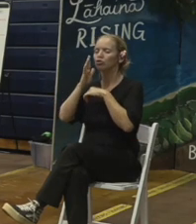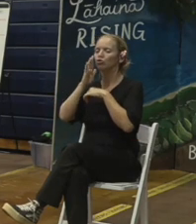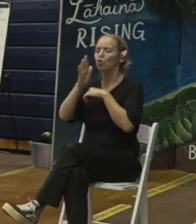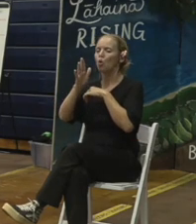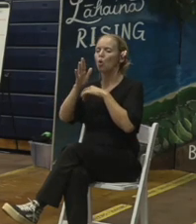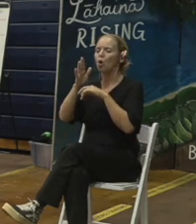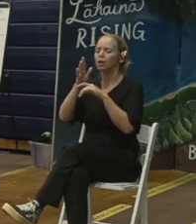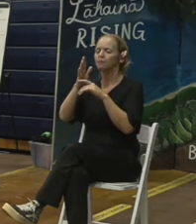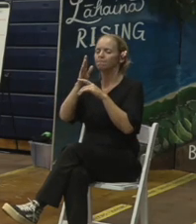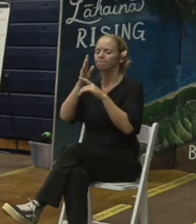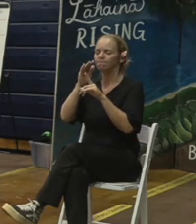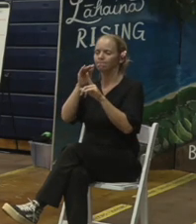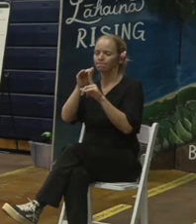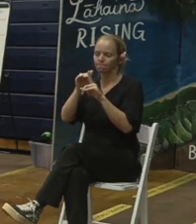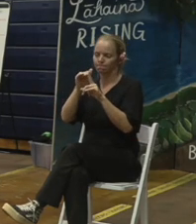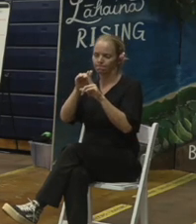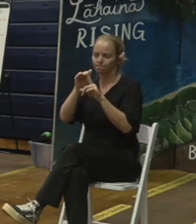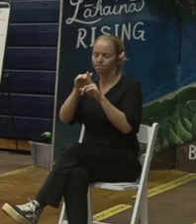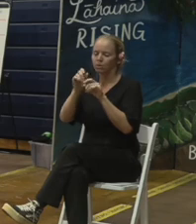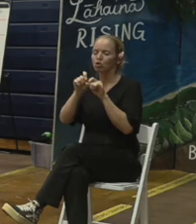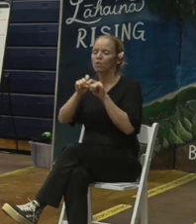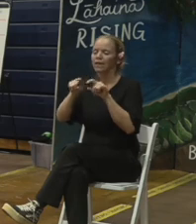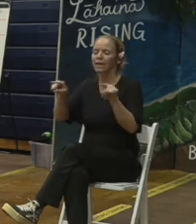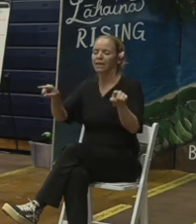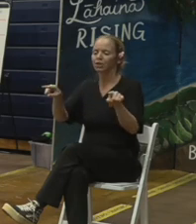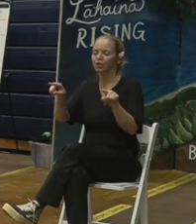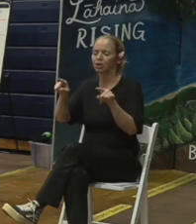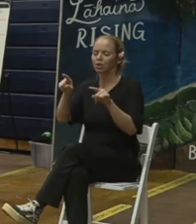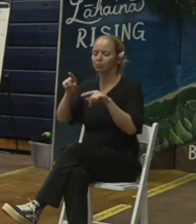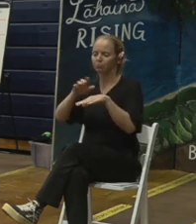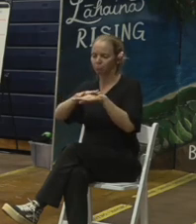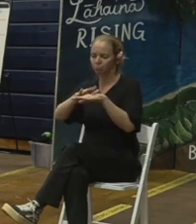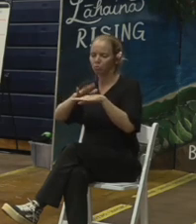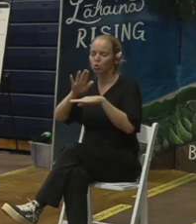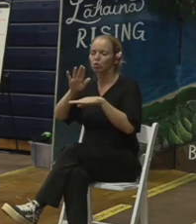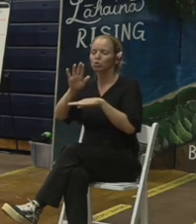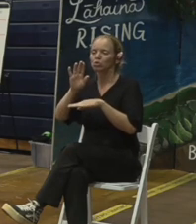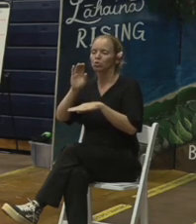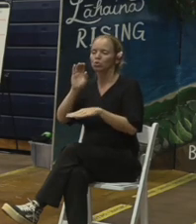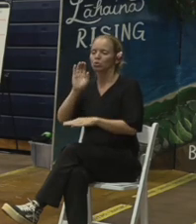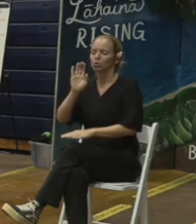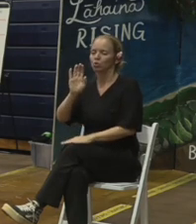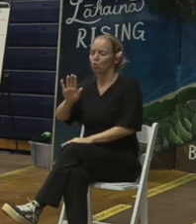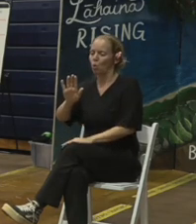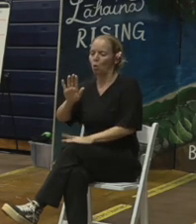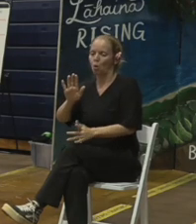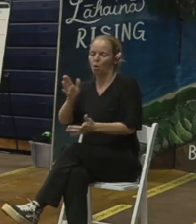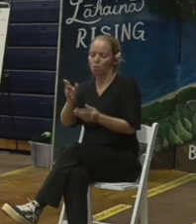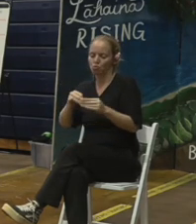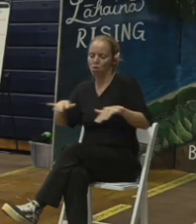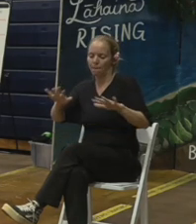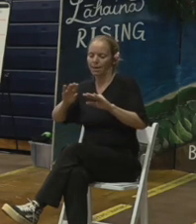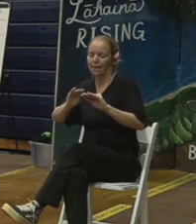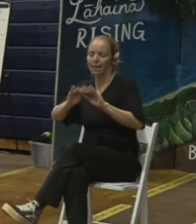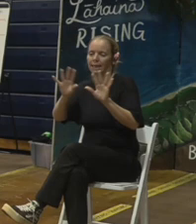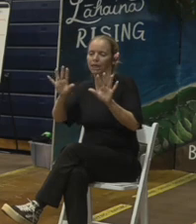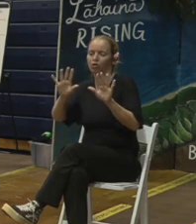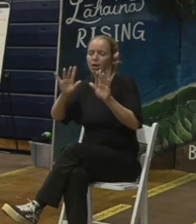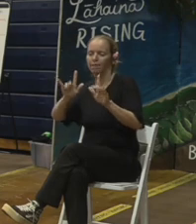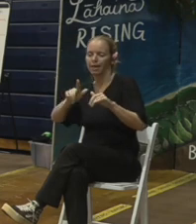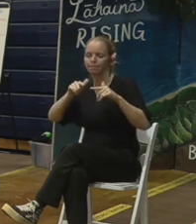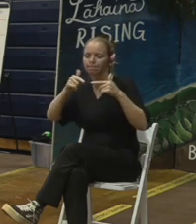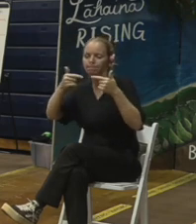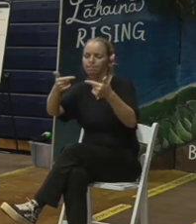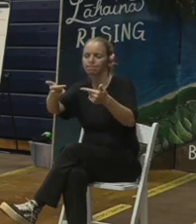has been cleared at that point it's back to you and then you can apply for your permit you can apply for your permit